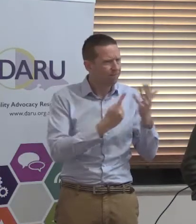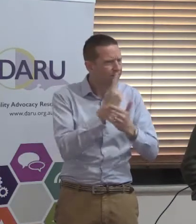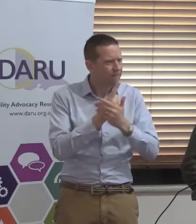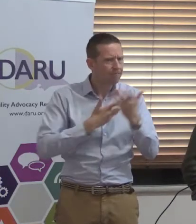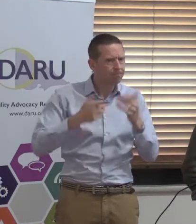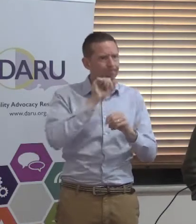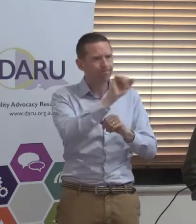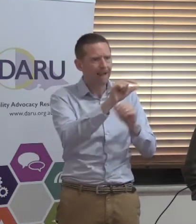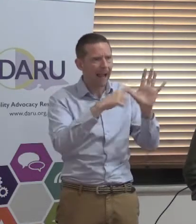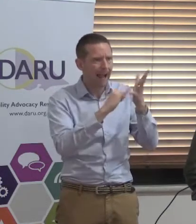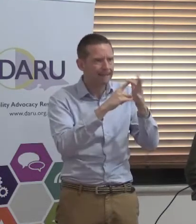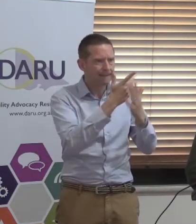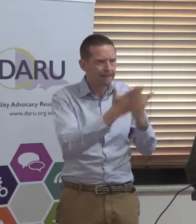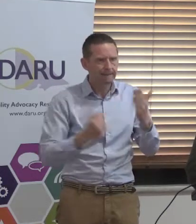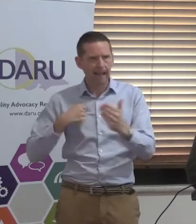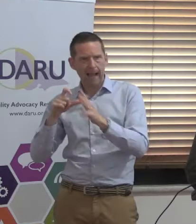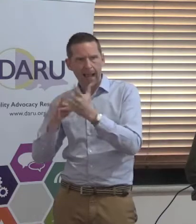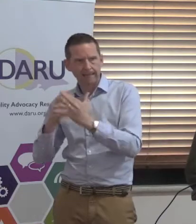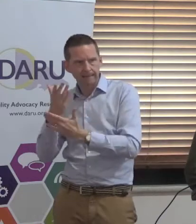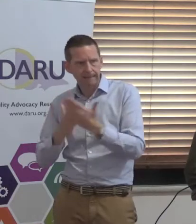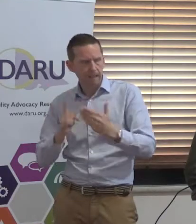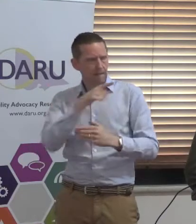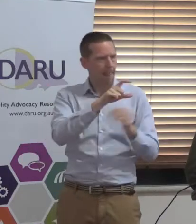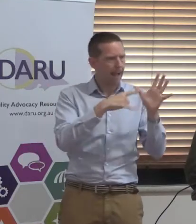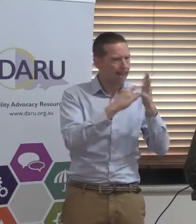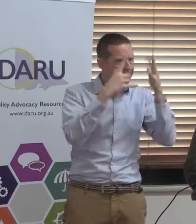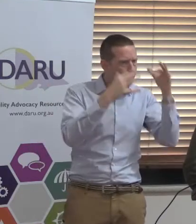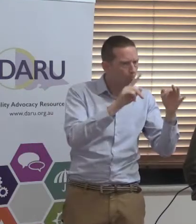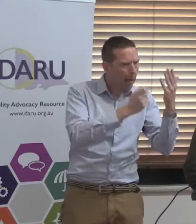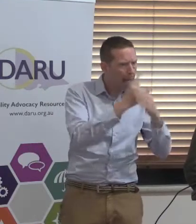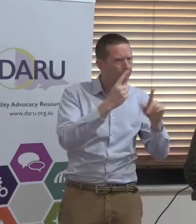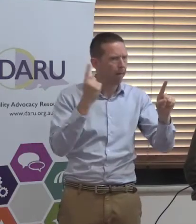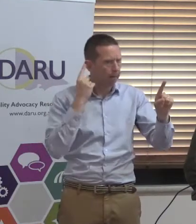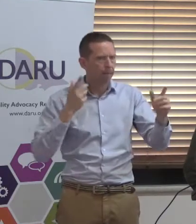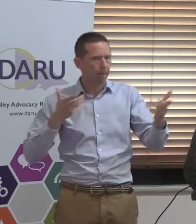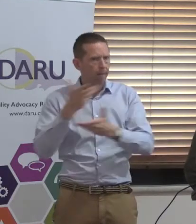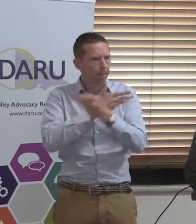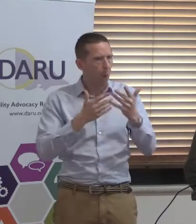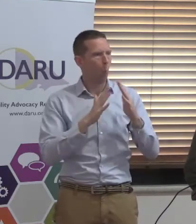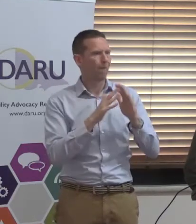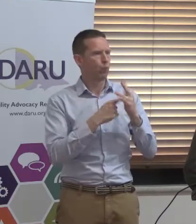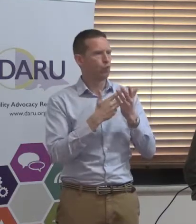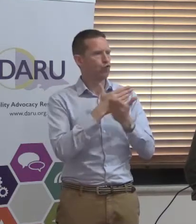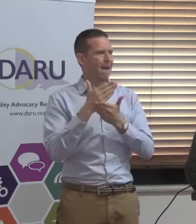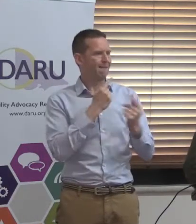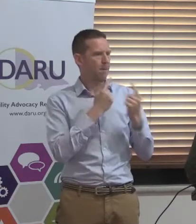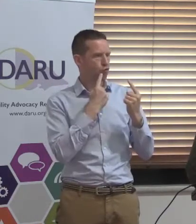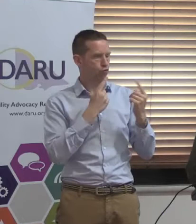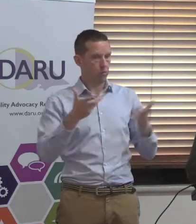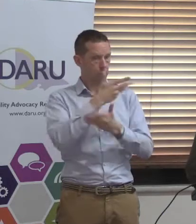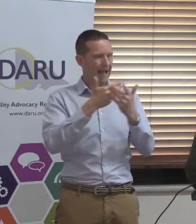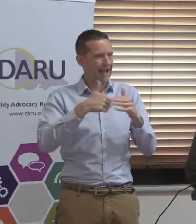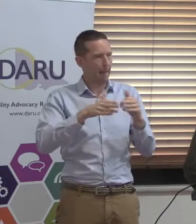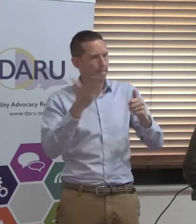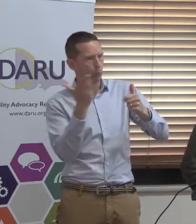about cases, explaining what case decisions have been, and found it was useful to share more information between each other in between